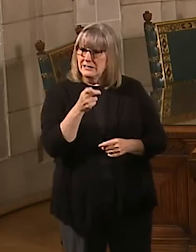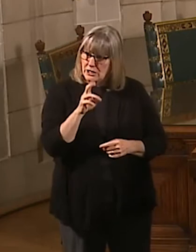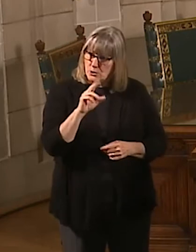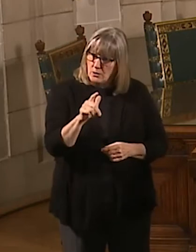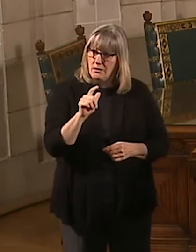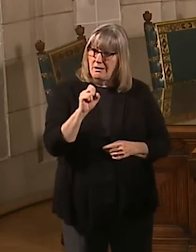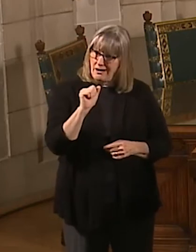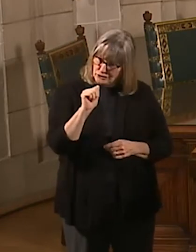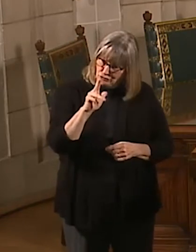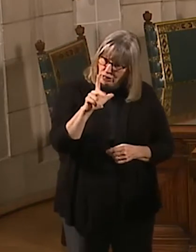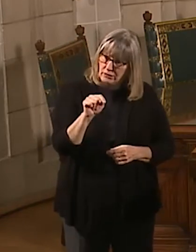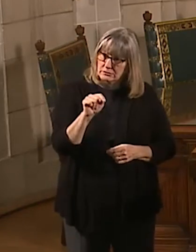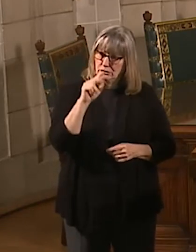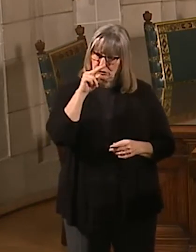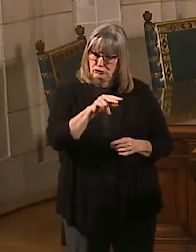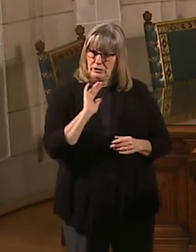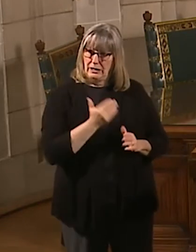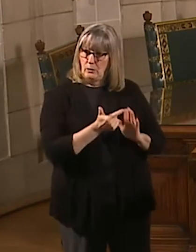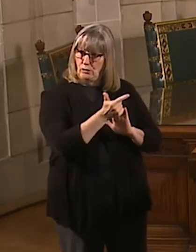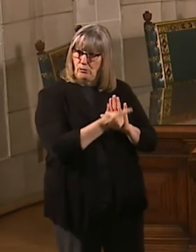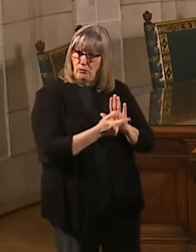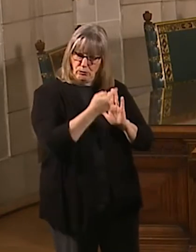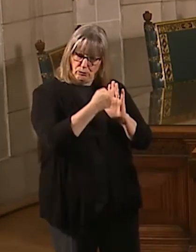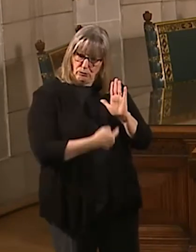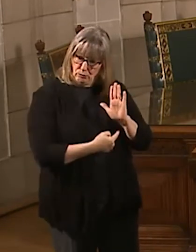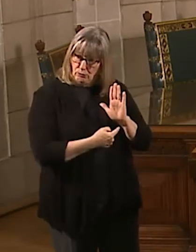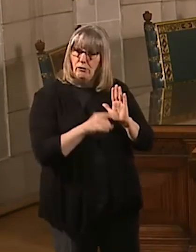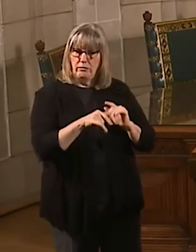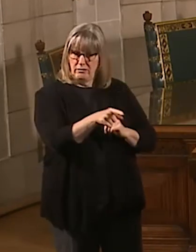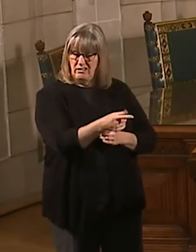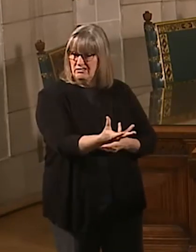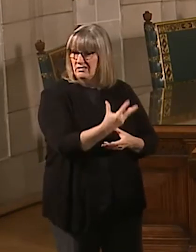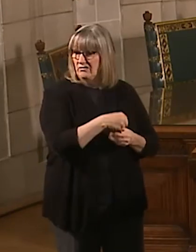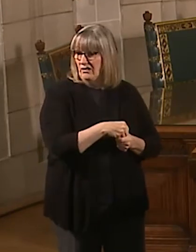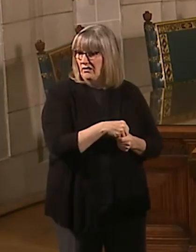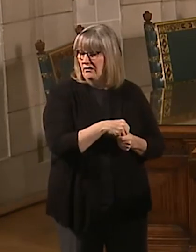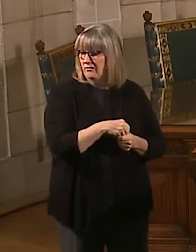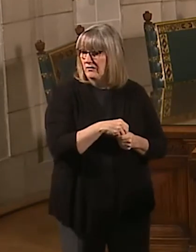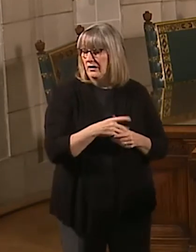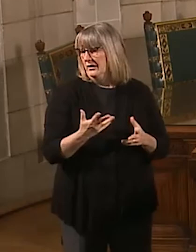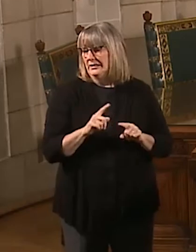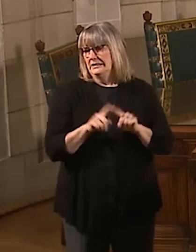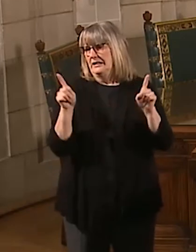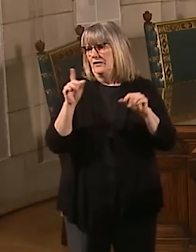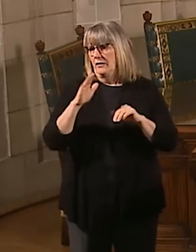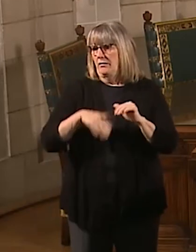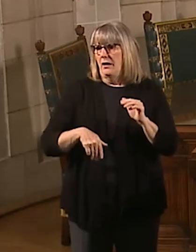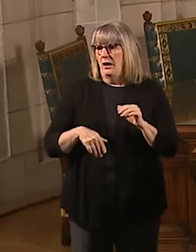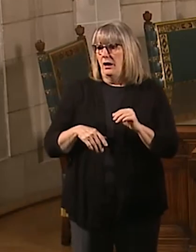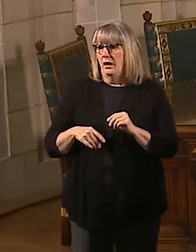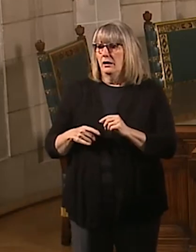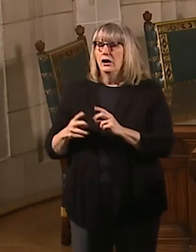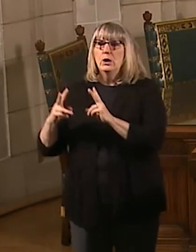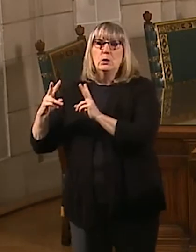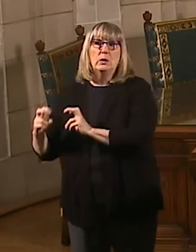right go look at our statutes that's what that involves so it's very different from being recorded making a lewd comments.